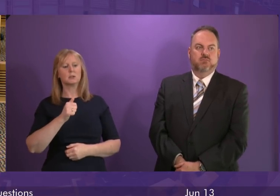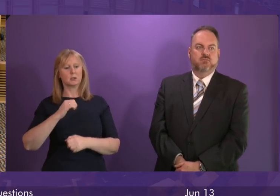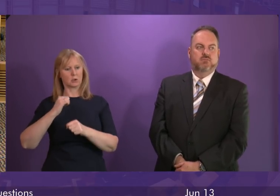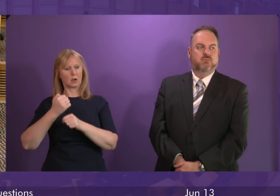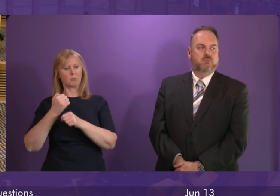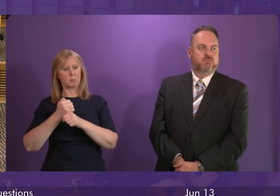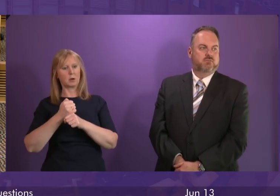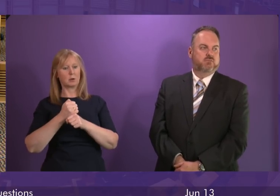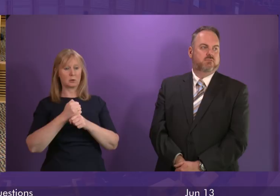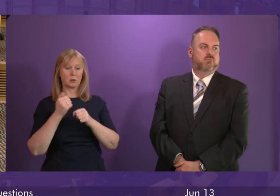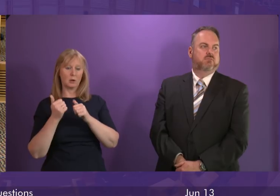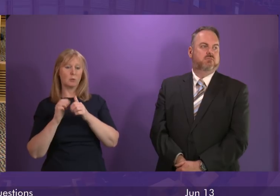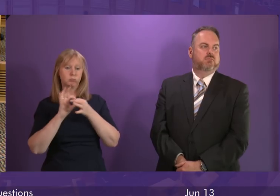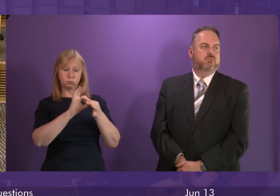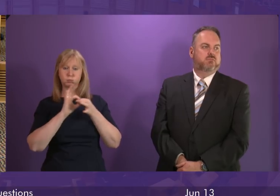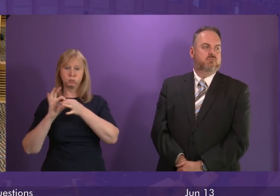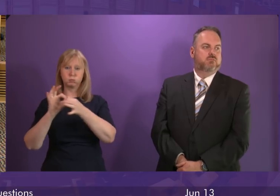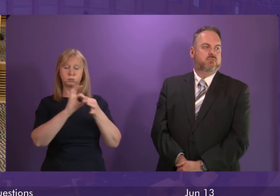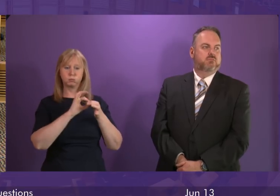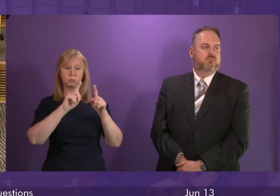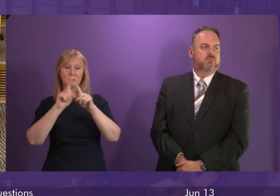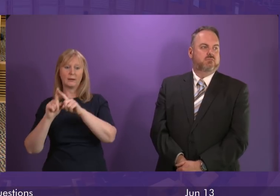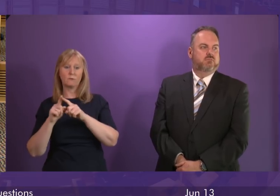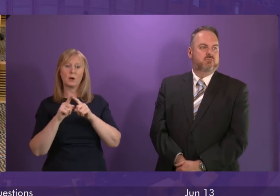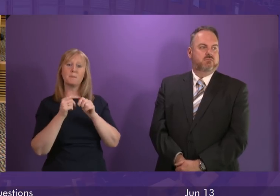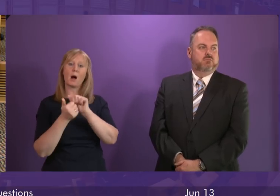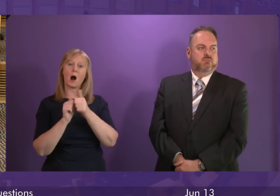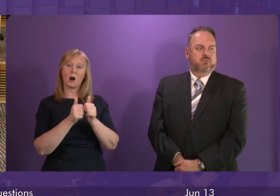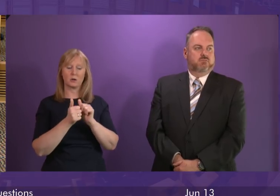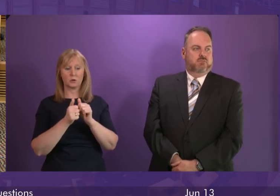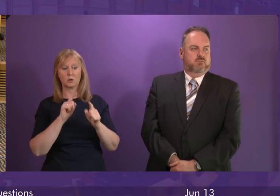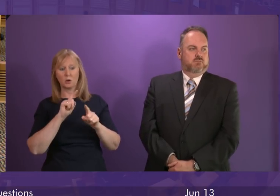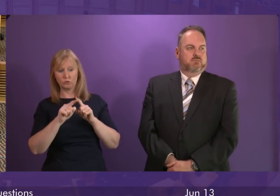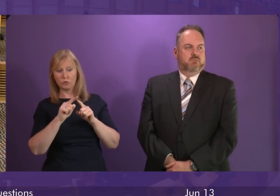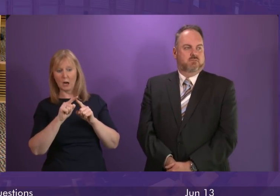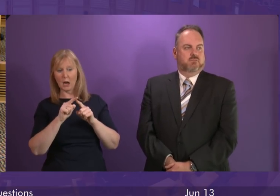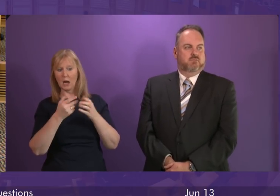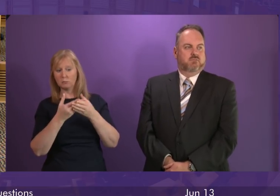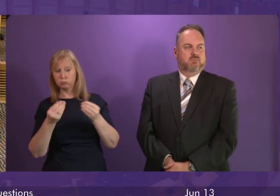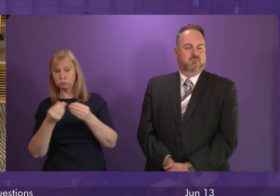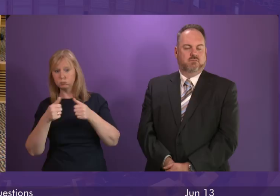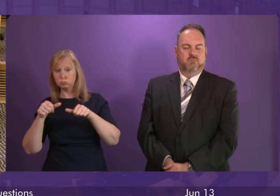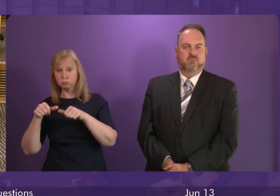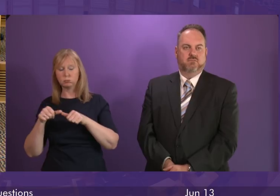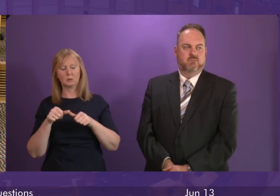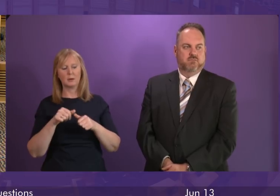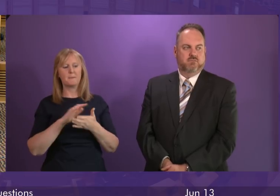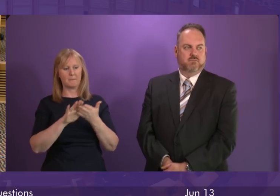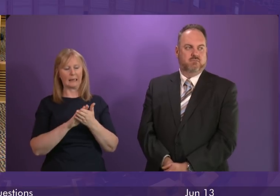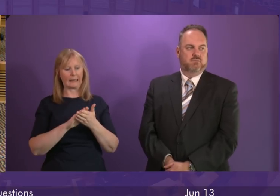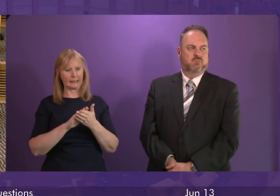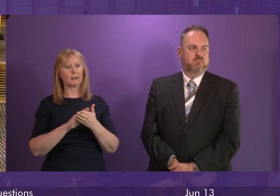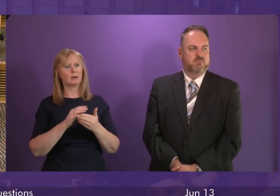to embed cyber resilience within our education and lifelong learning systems at all levels and that will help to ensure that everyone has a fundamental